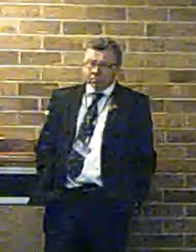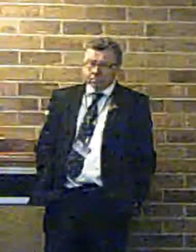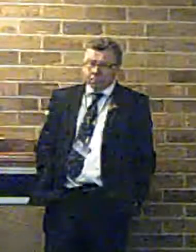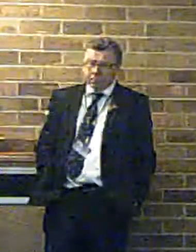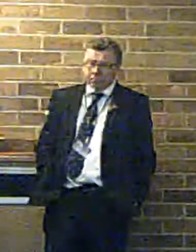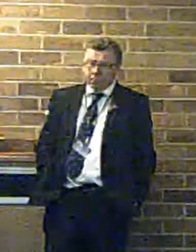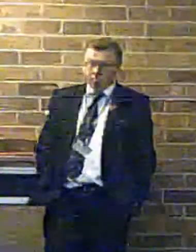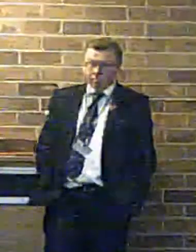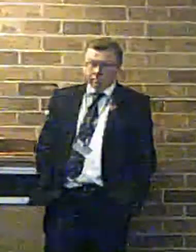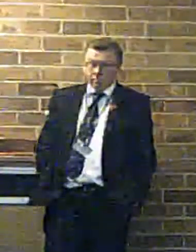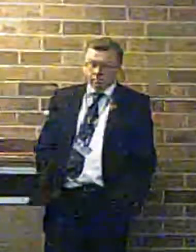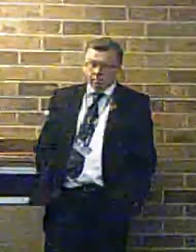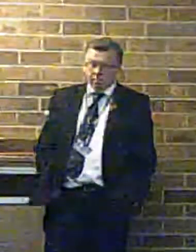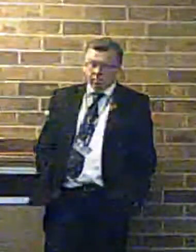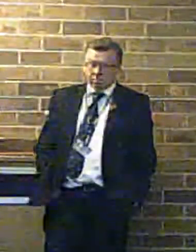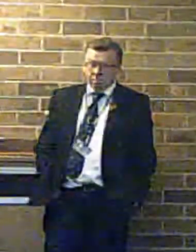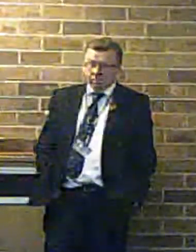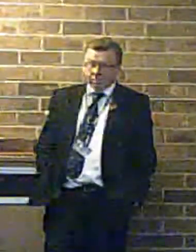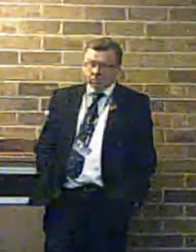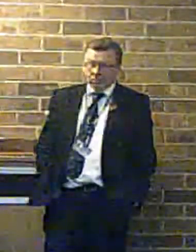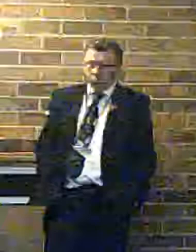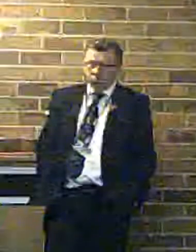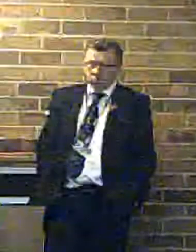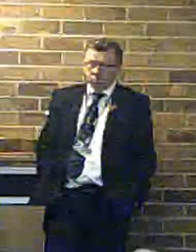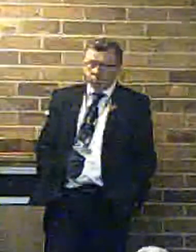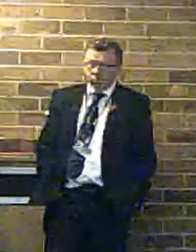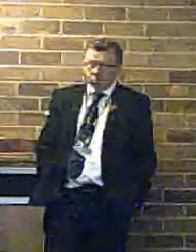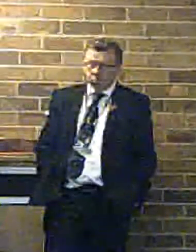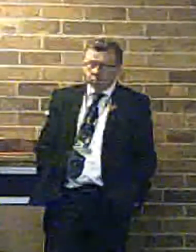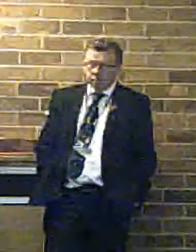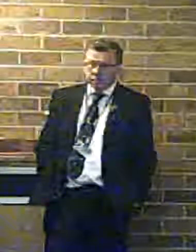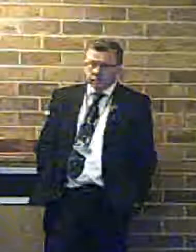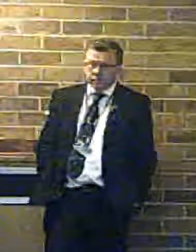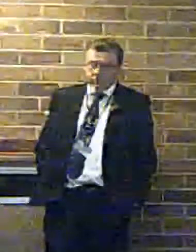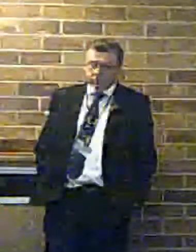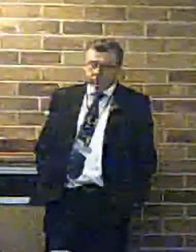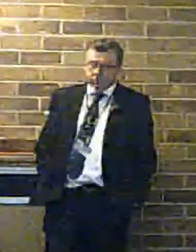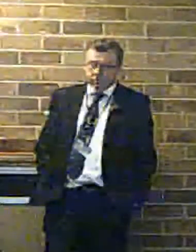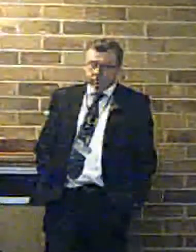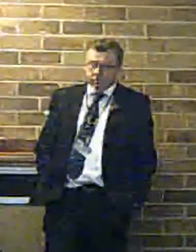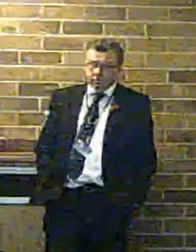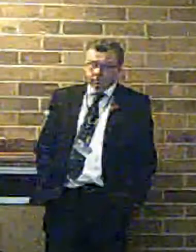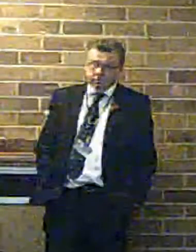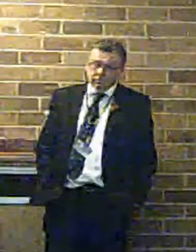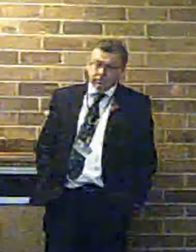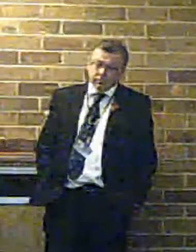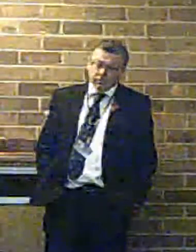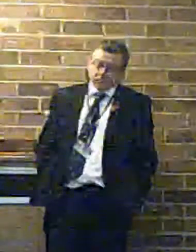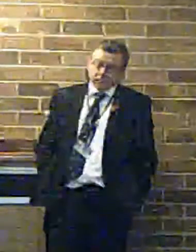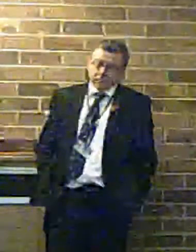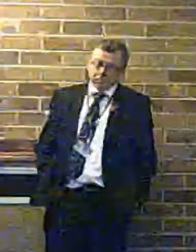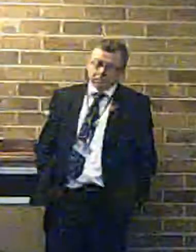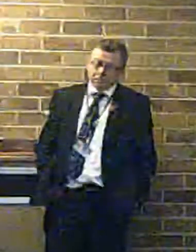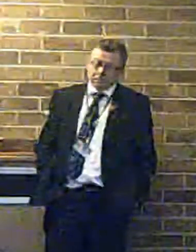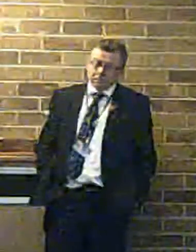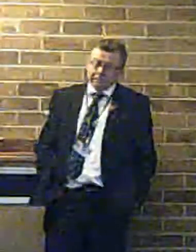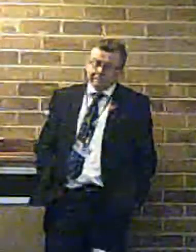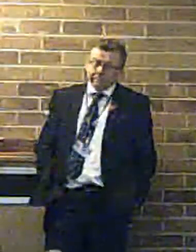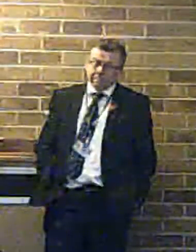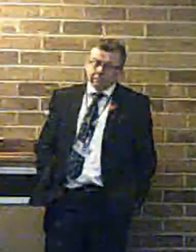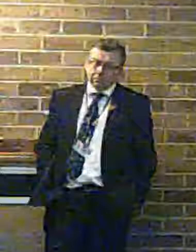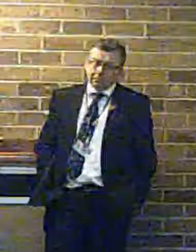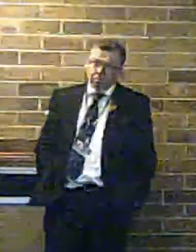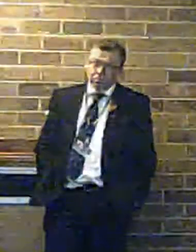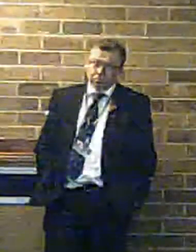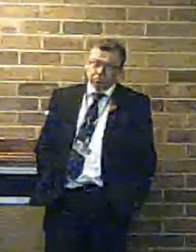Let's find a way around this problem. We're here, we've got the contact, you can get hold of us, only look at which way you can, and we've